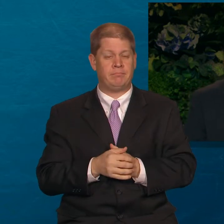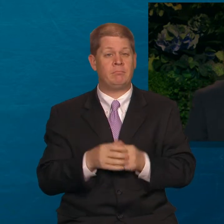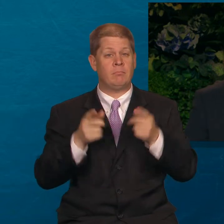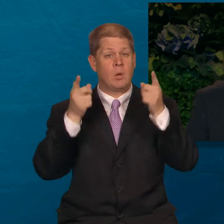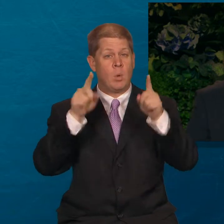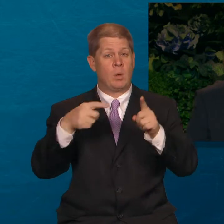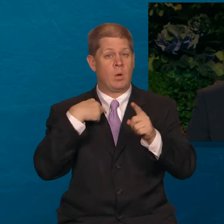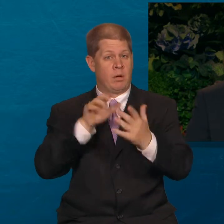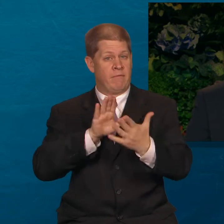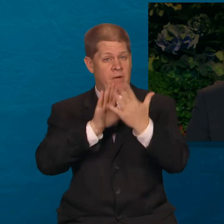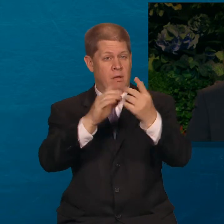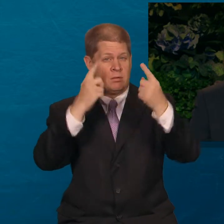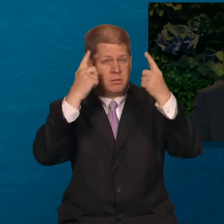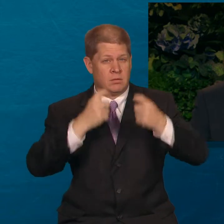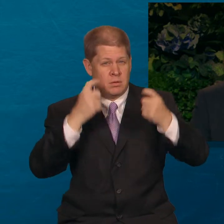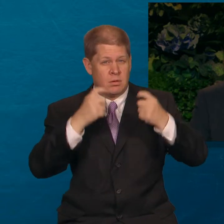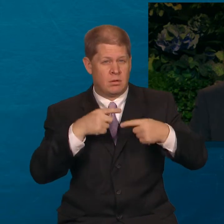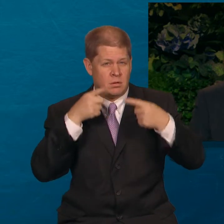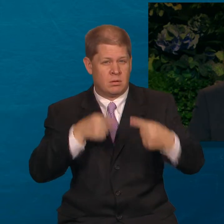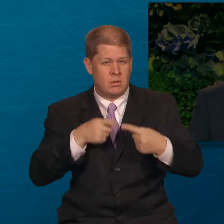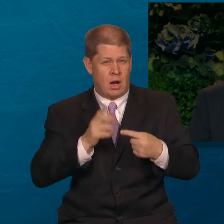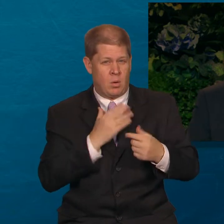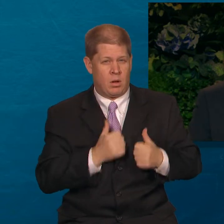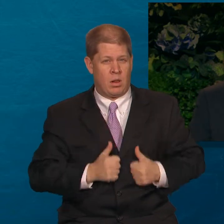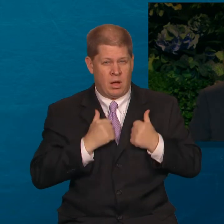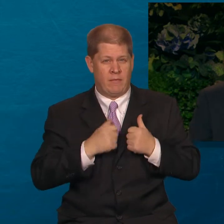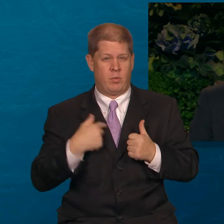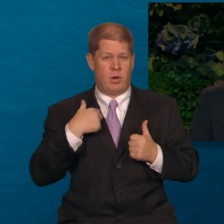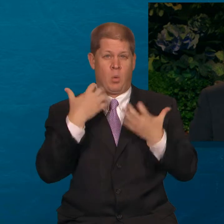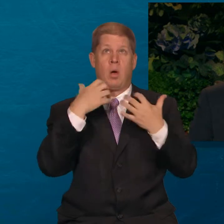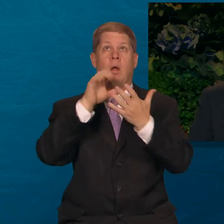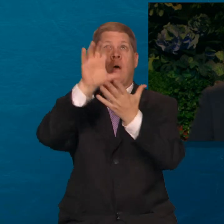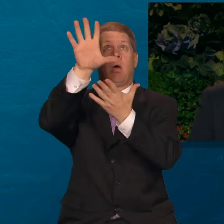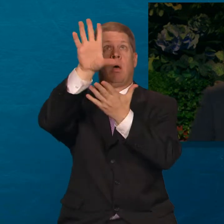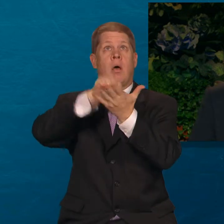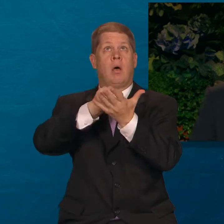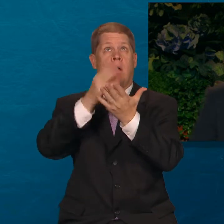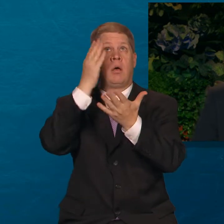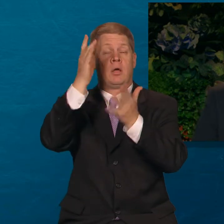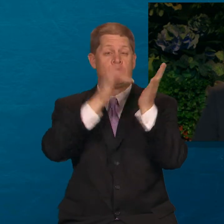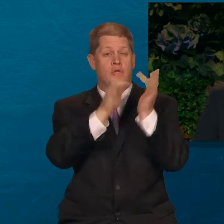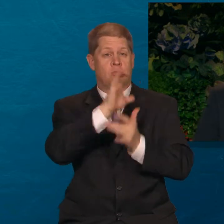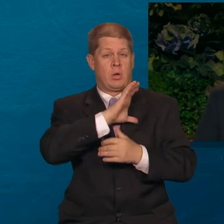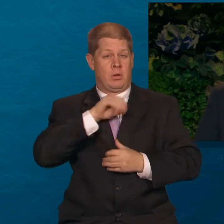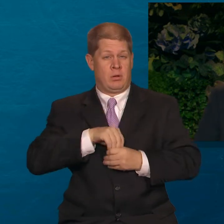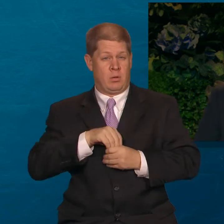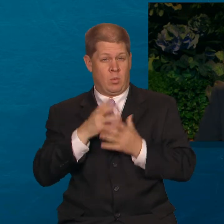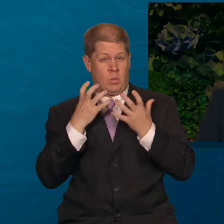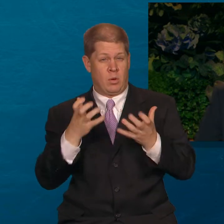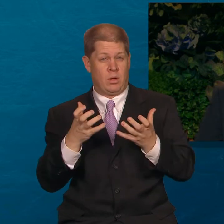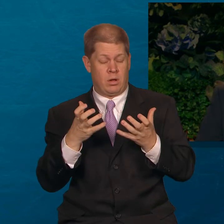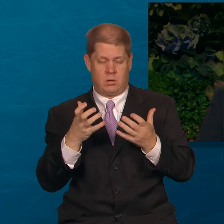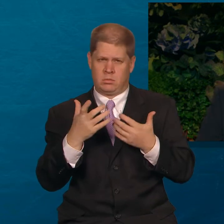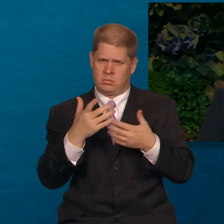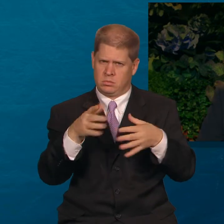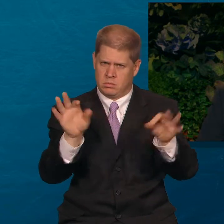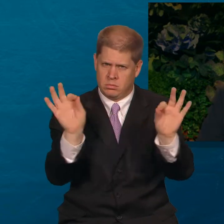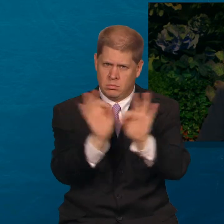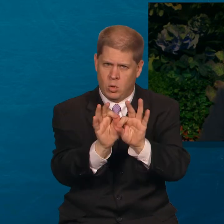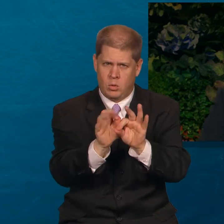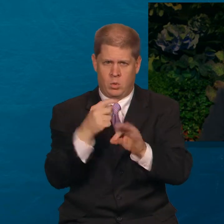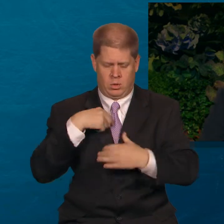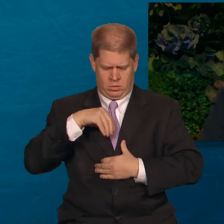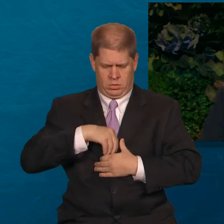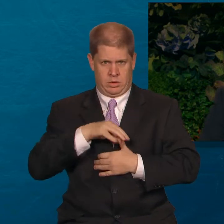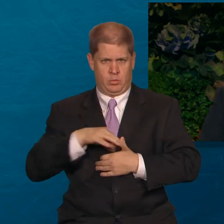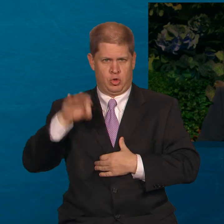face adversity in life and our desire is to emulate the attributes of Jesus Christ, it is essential to be